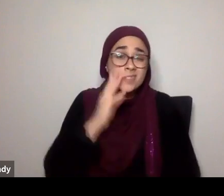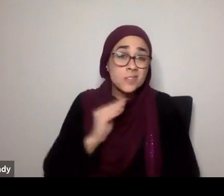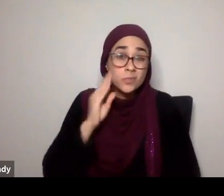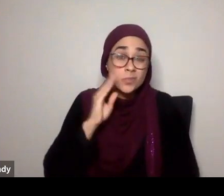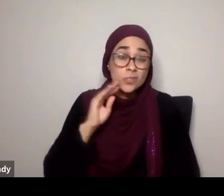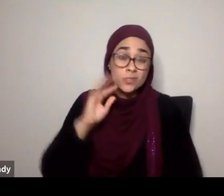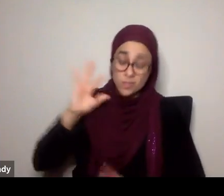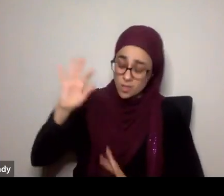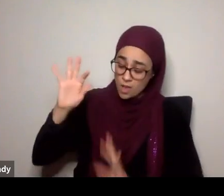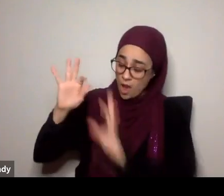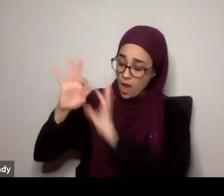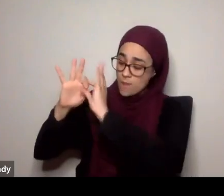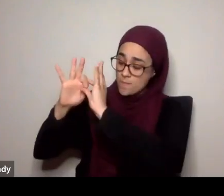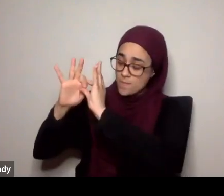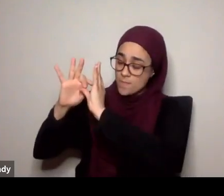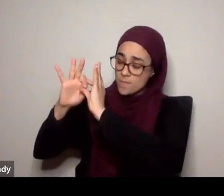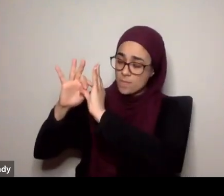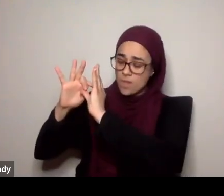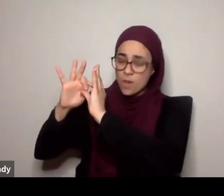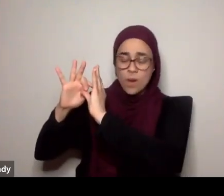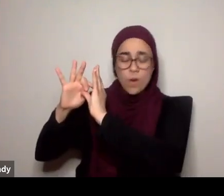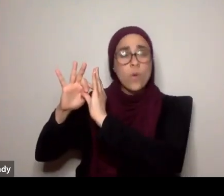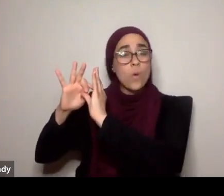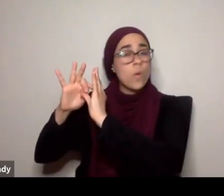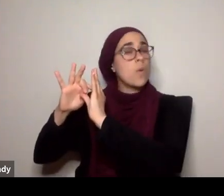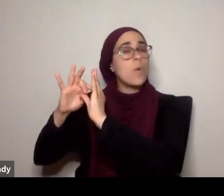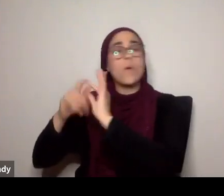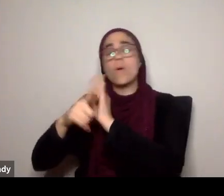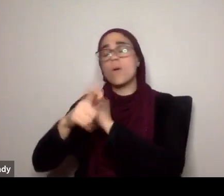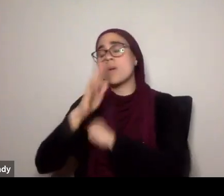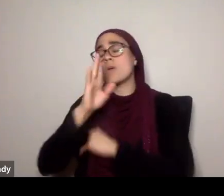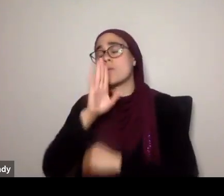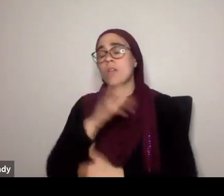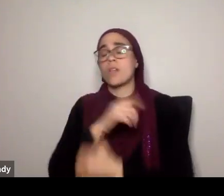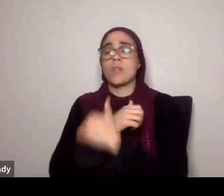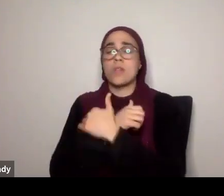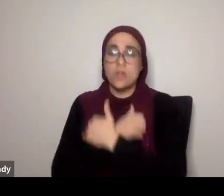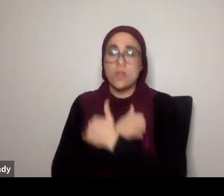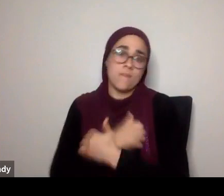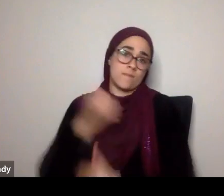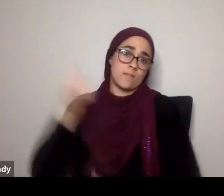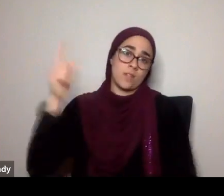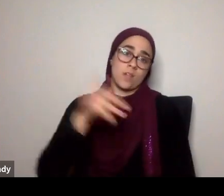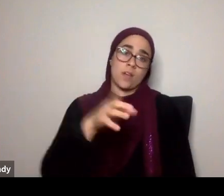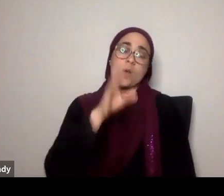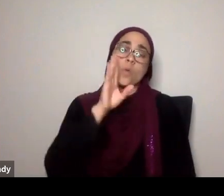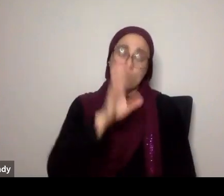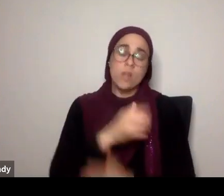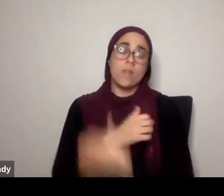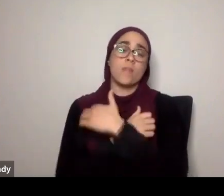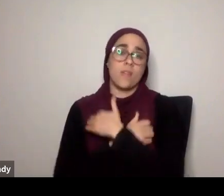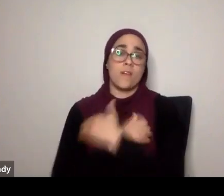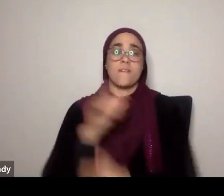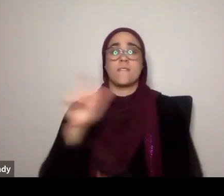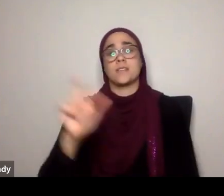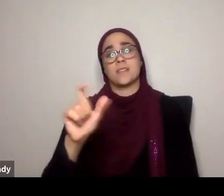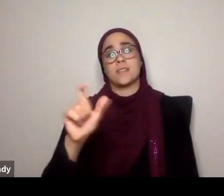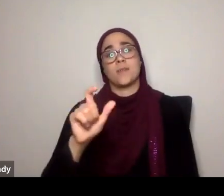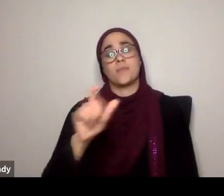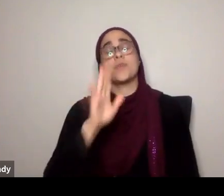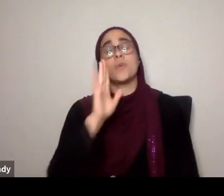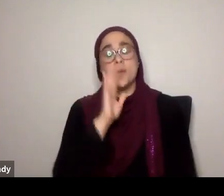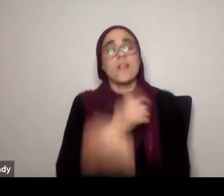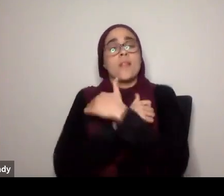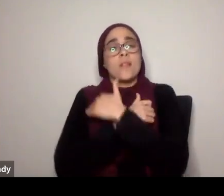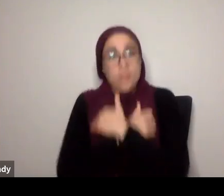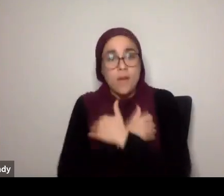'ala, you will really, really love Allah and love Islam and love the deen. And you will understand